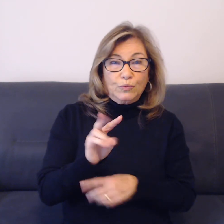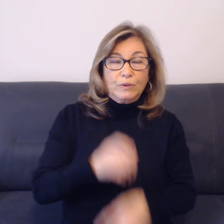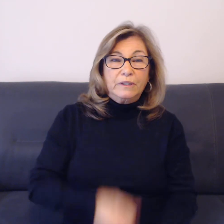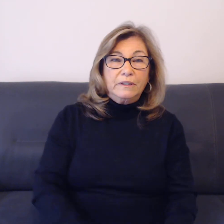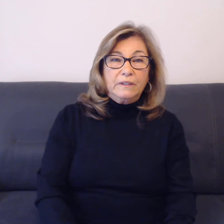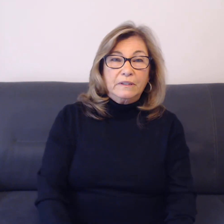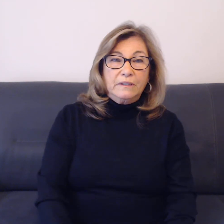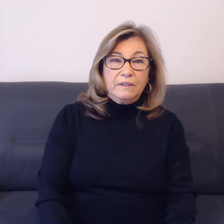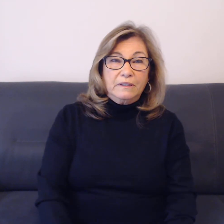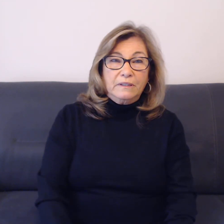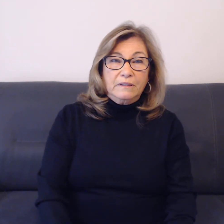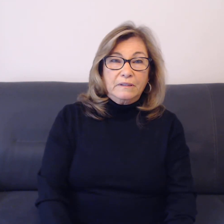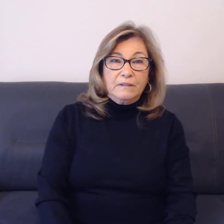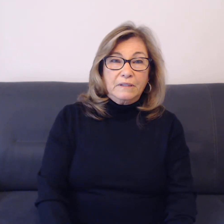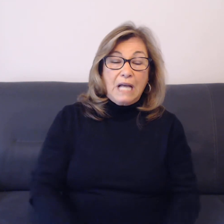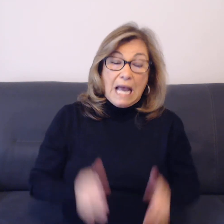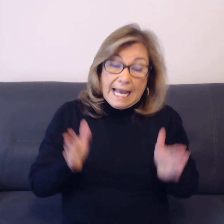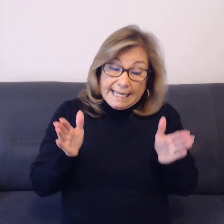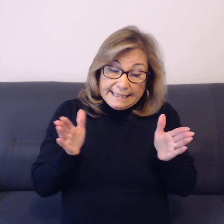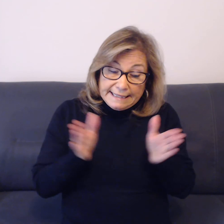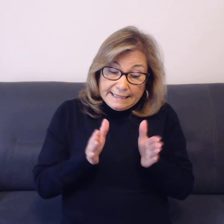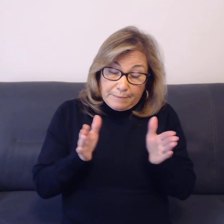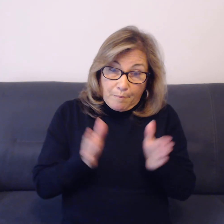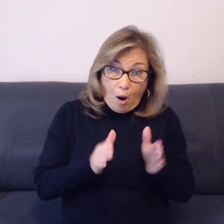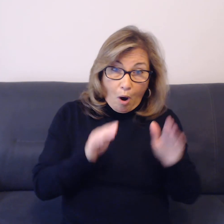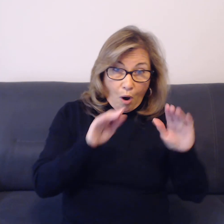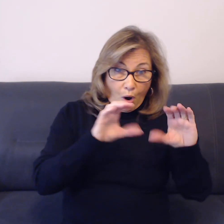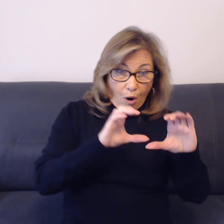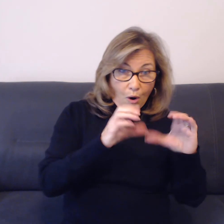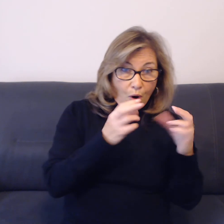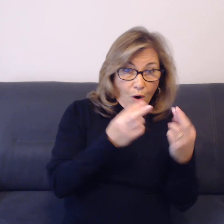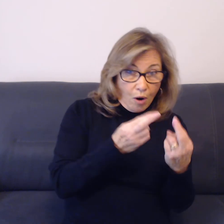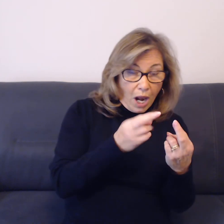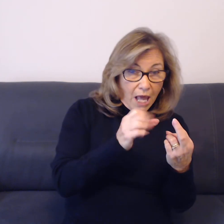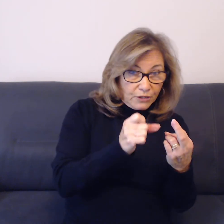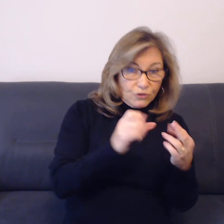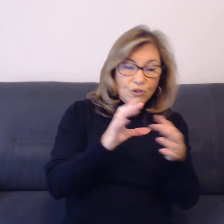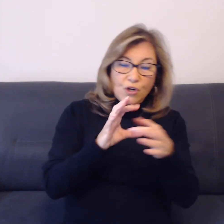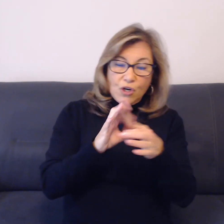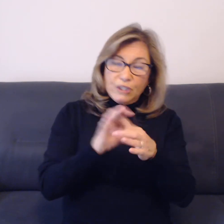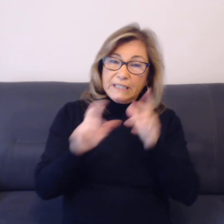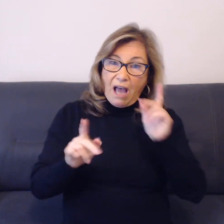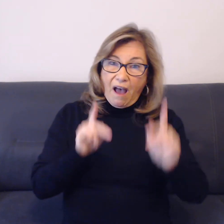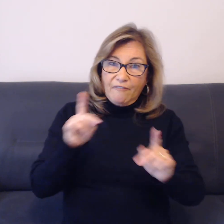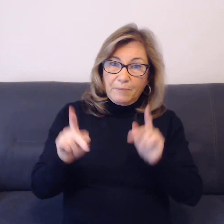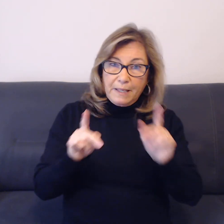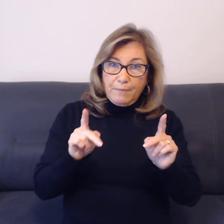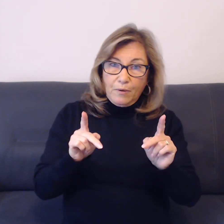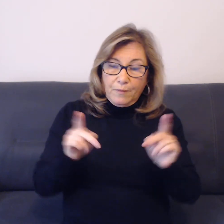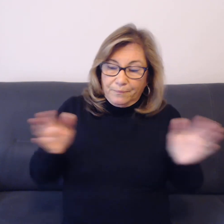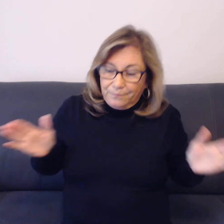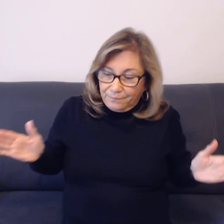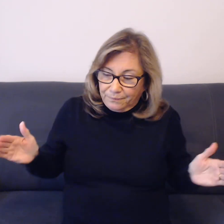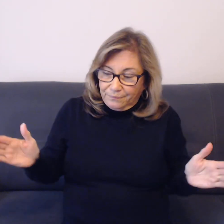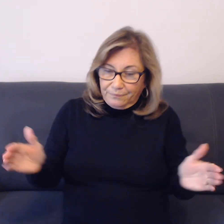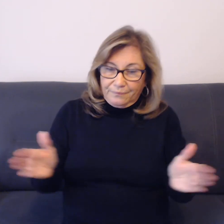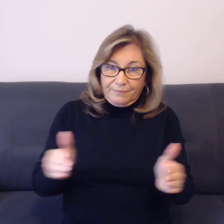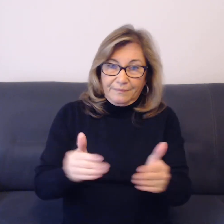Small clusters of people gathered in front of the building.